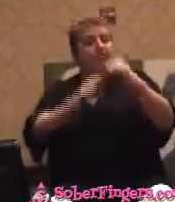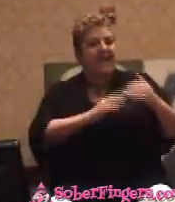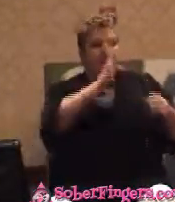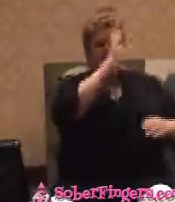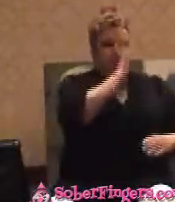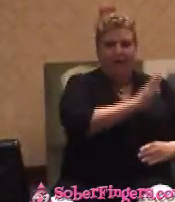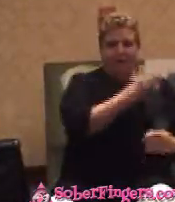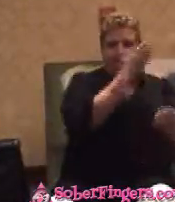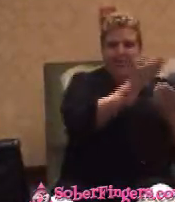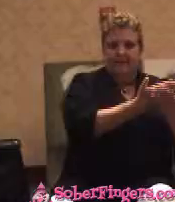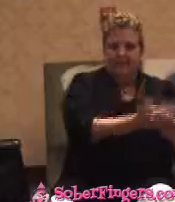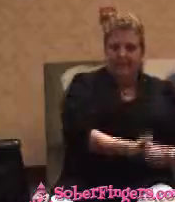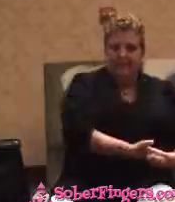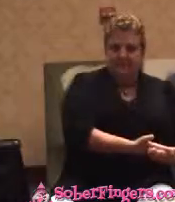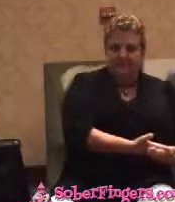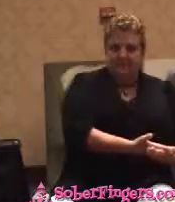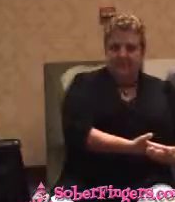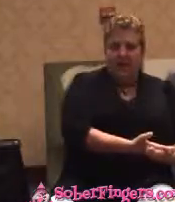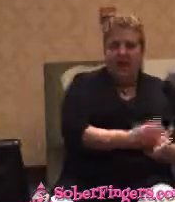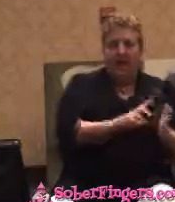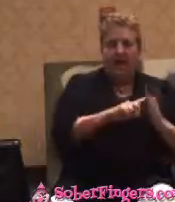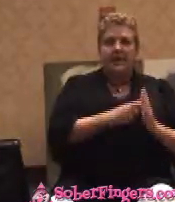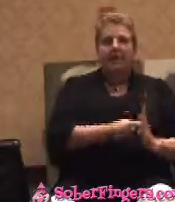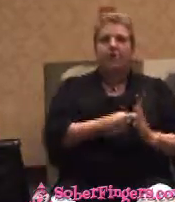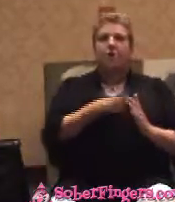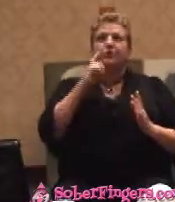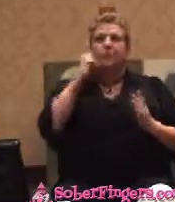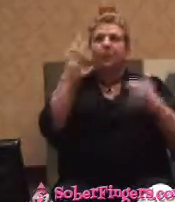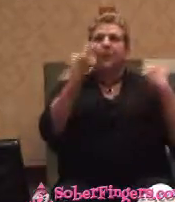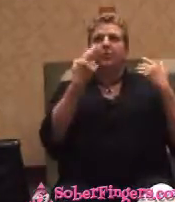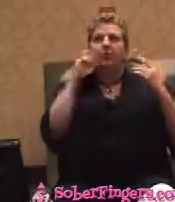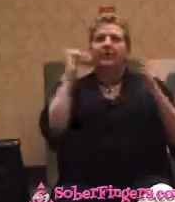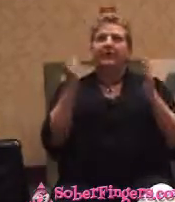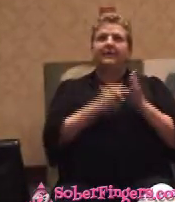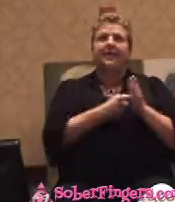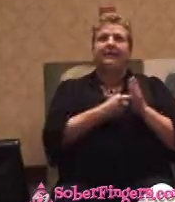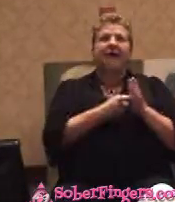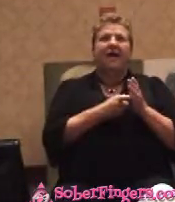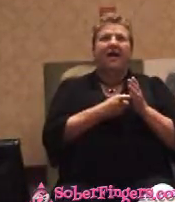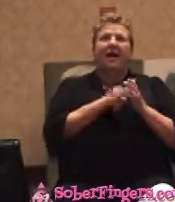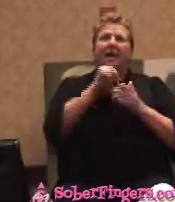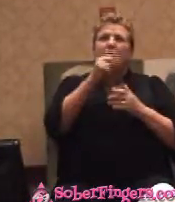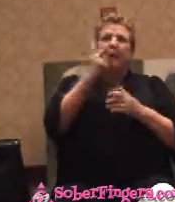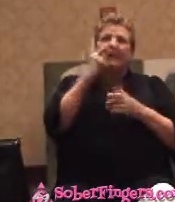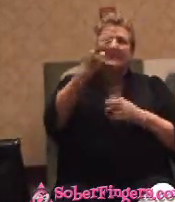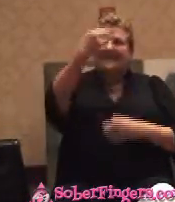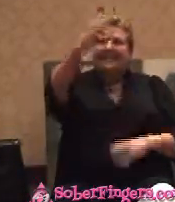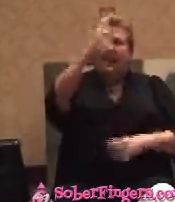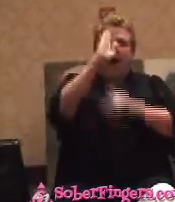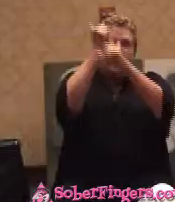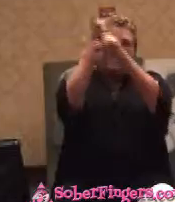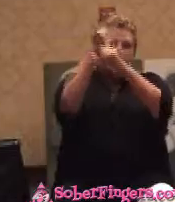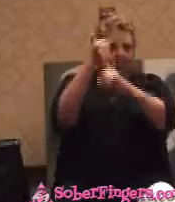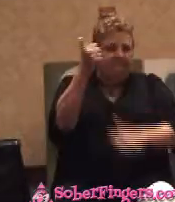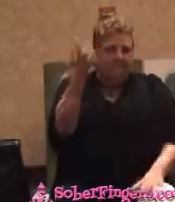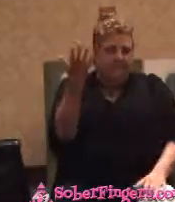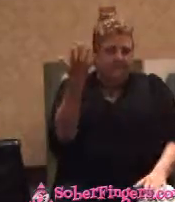recognize that I was never going see the kind of direct evidence I was going to have God. I was never going to see God. I gave up on that idea.